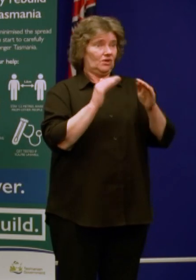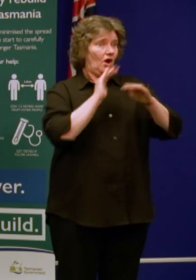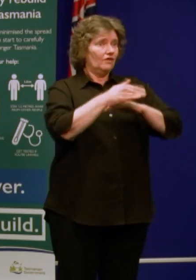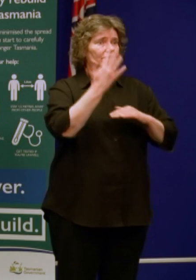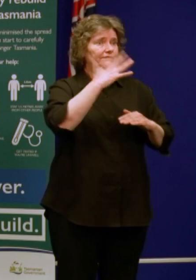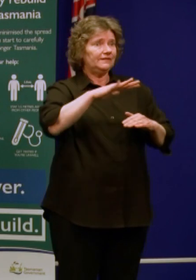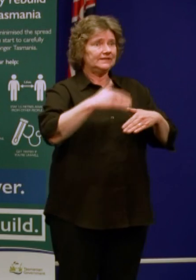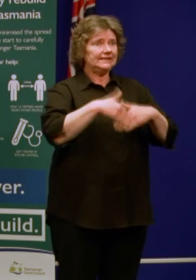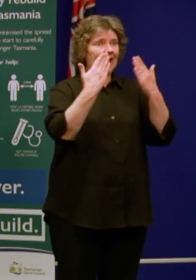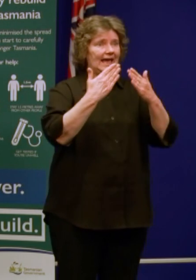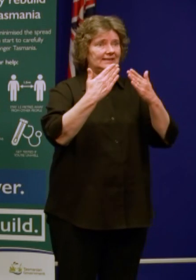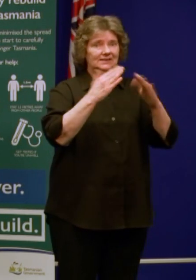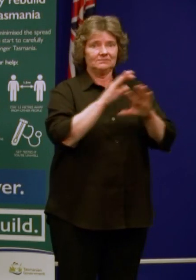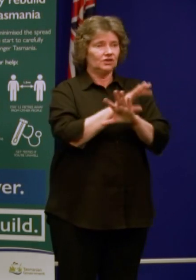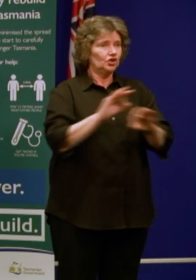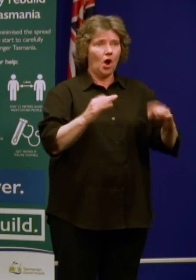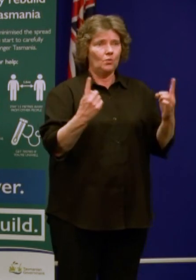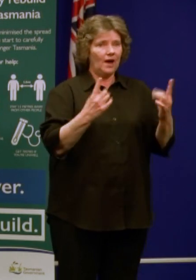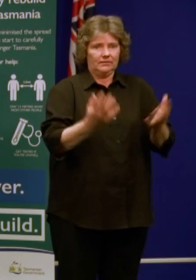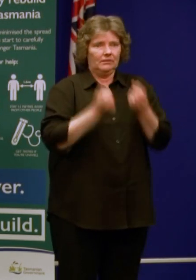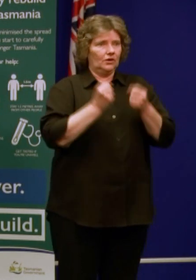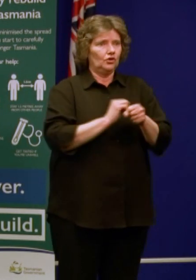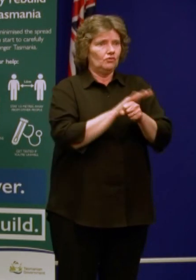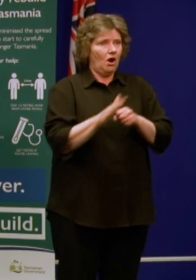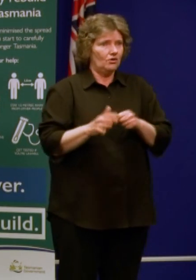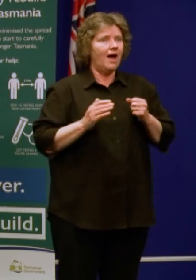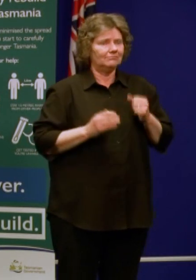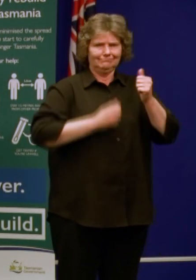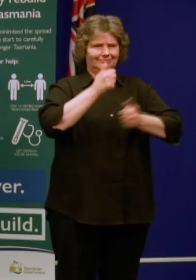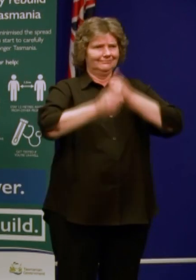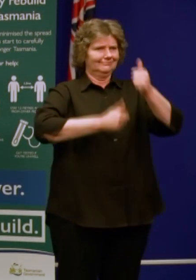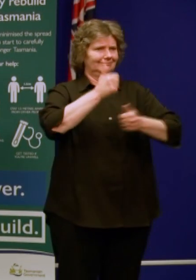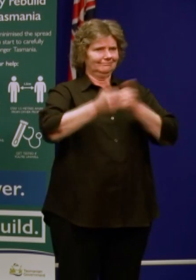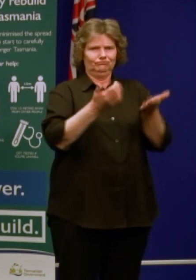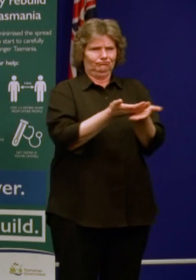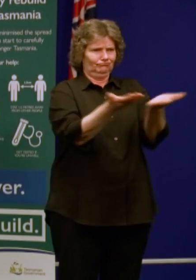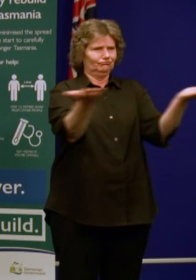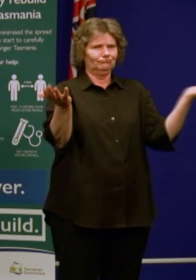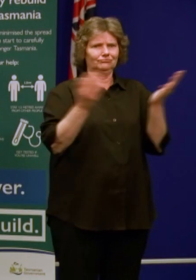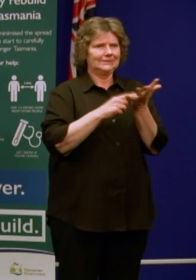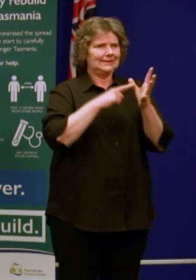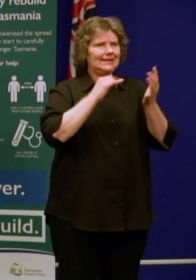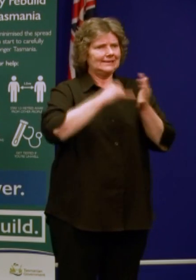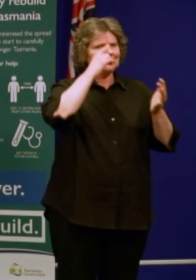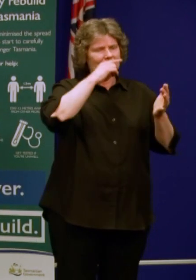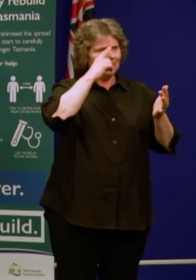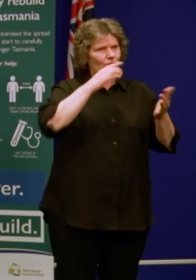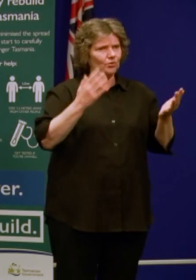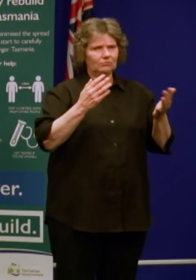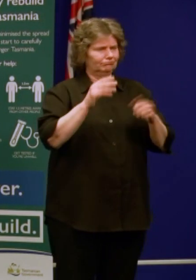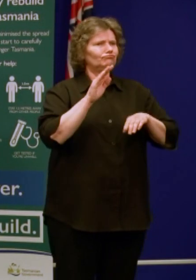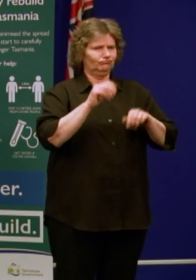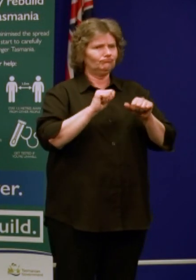and Tasmanians need to be congratulated for their efforts. It's been nothing short of outstanding and